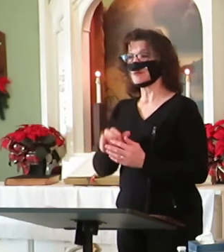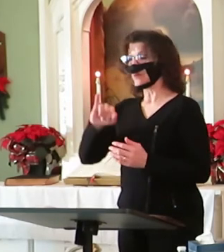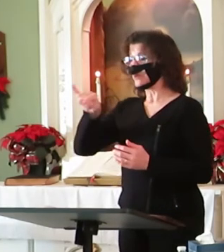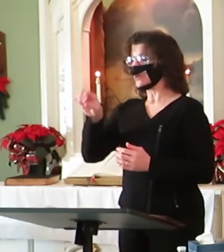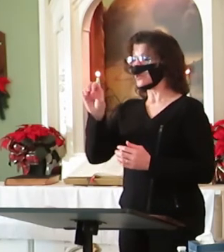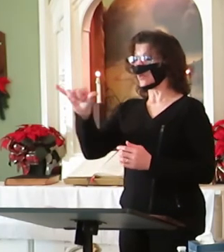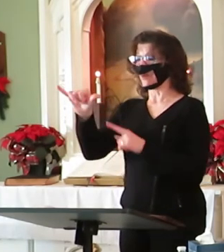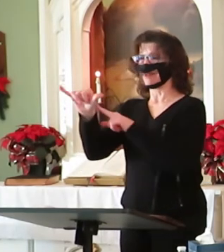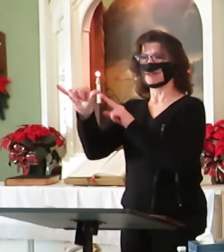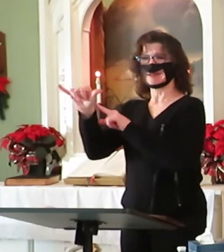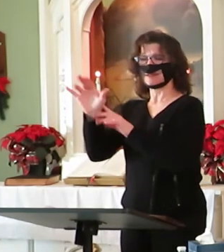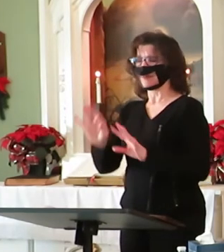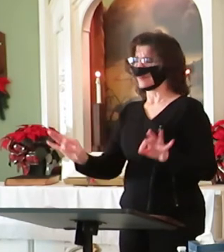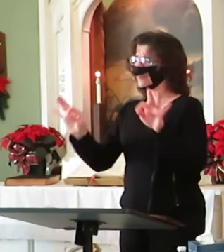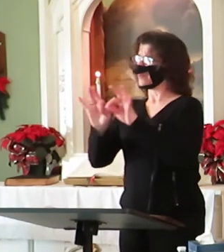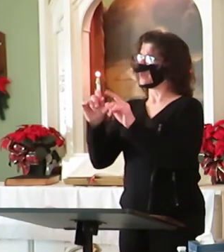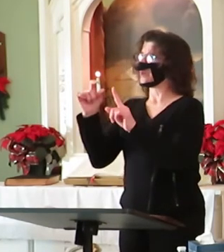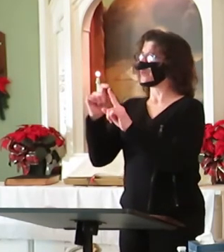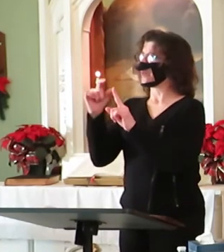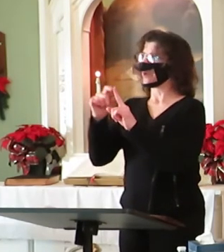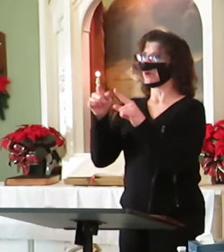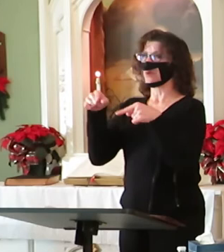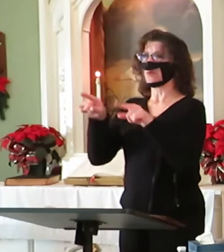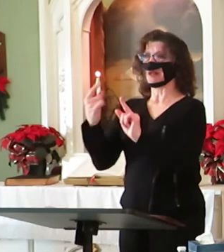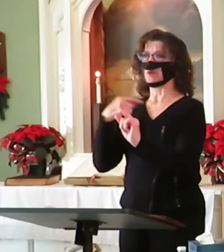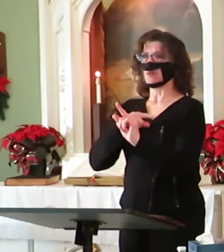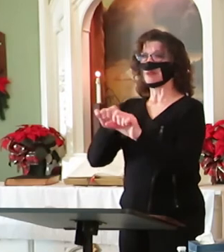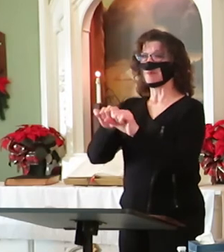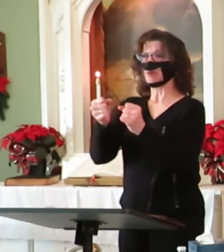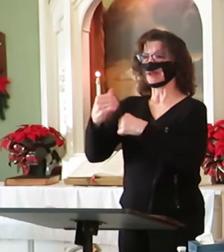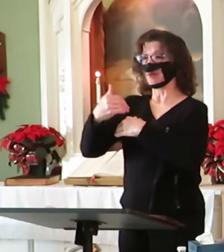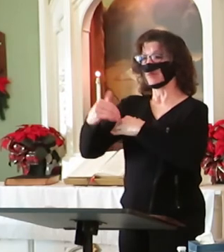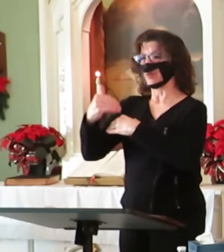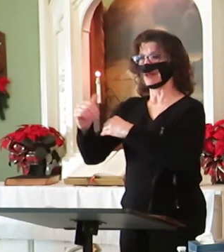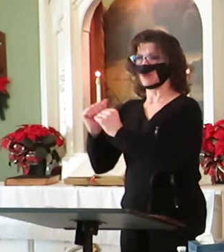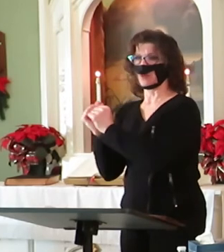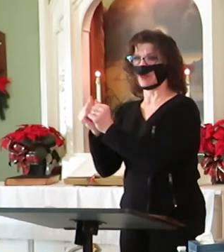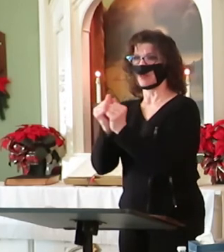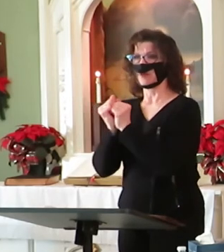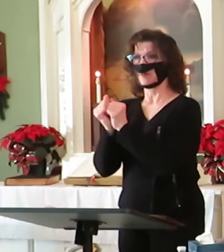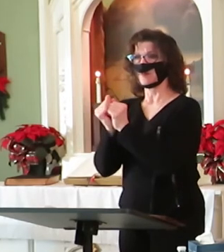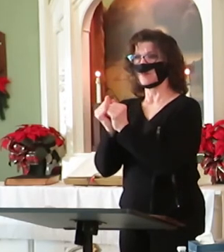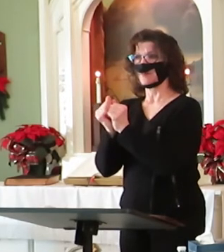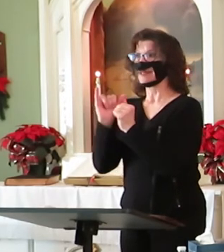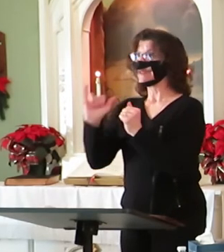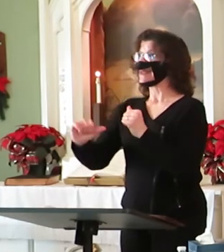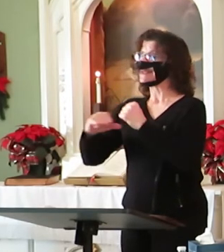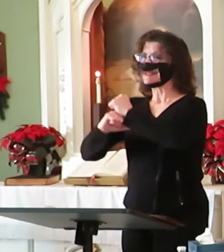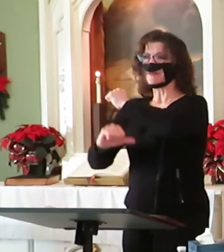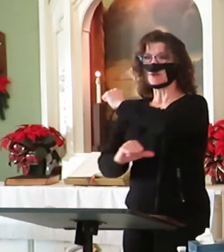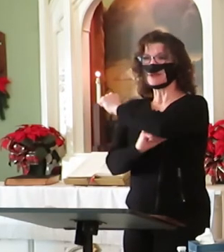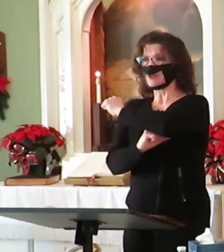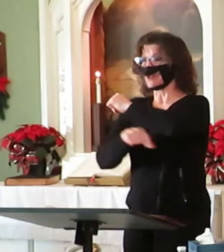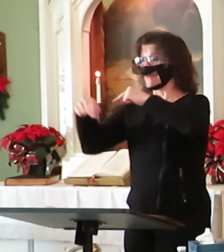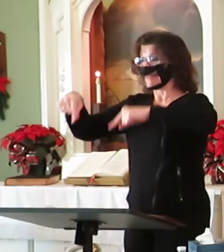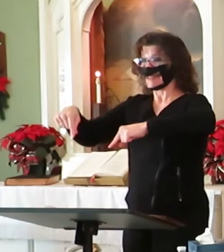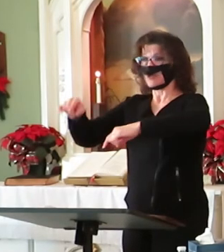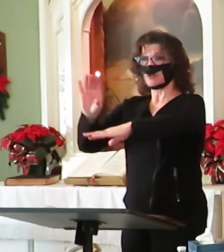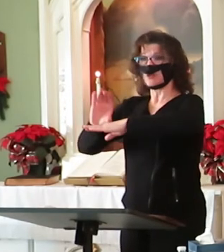together. It is joy that lies as the foundation of this congregation centuries later.